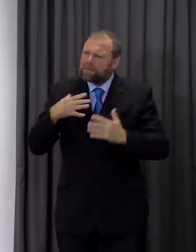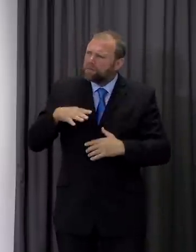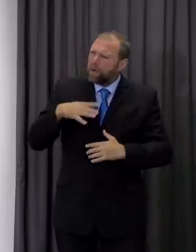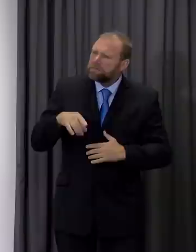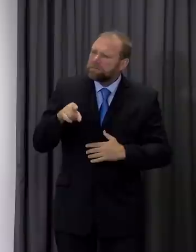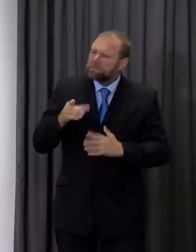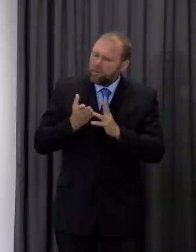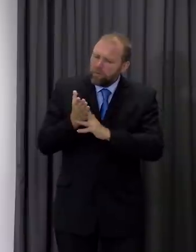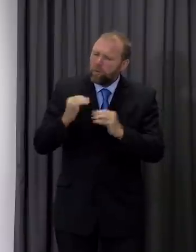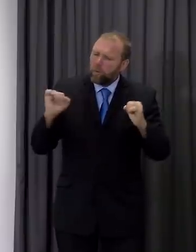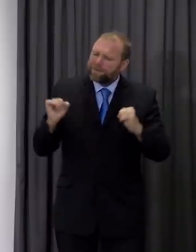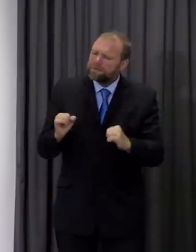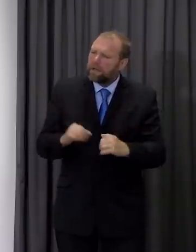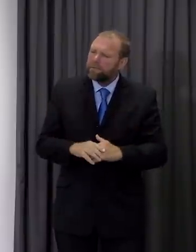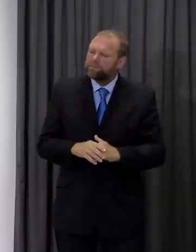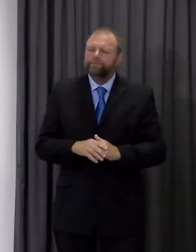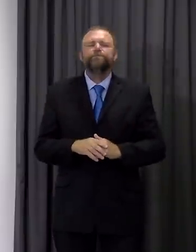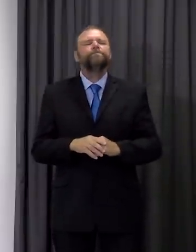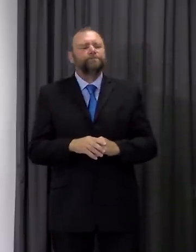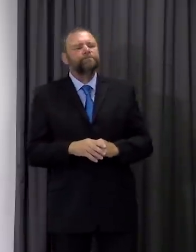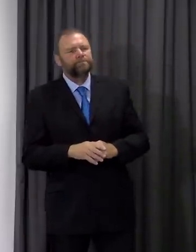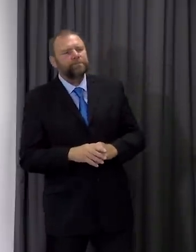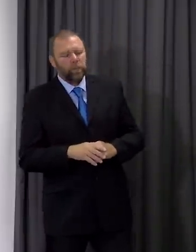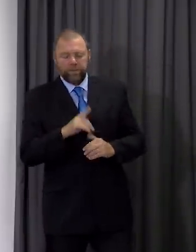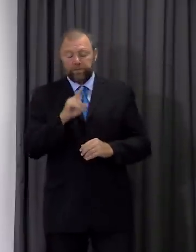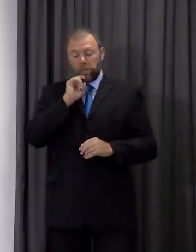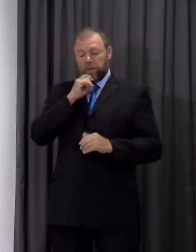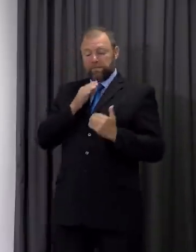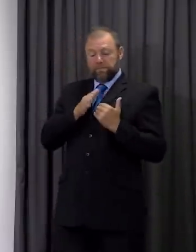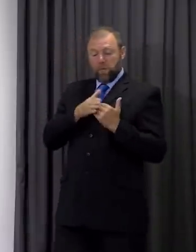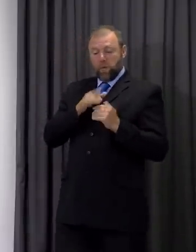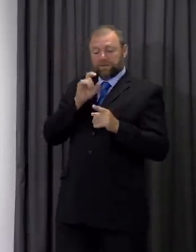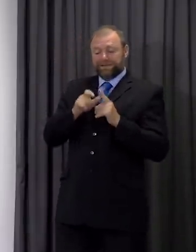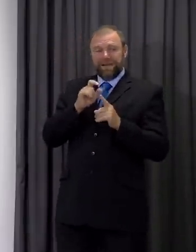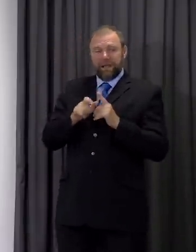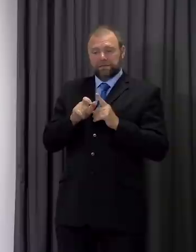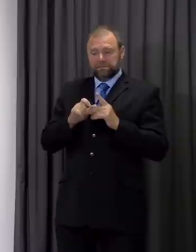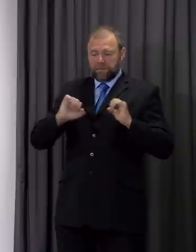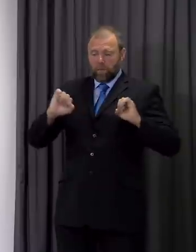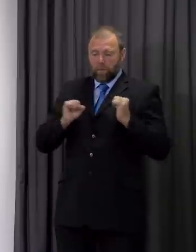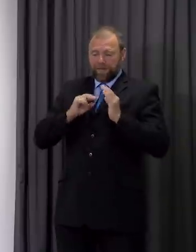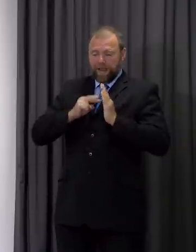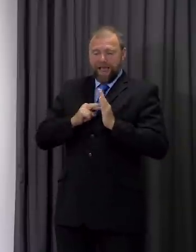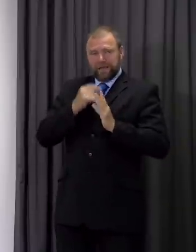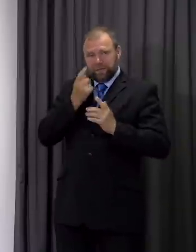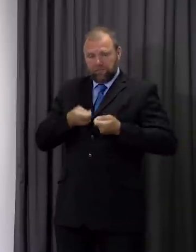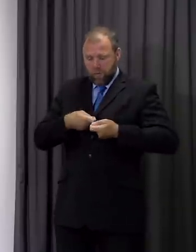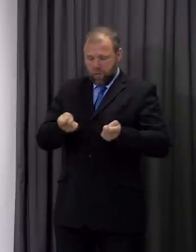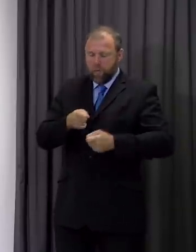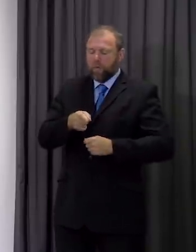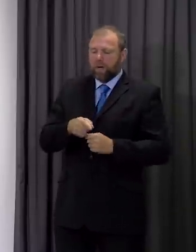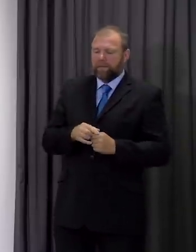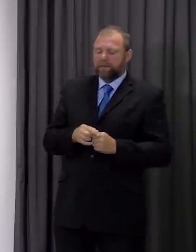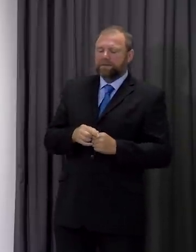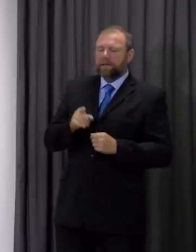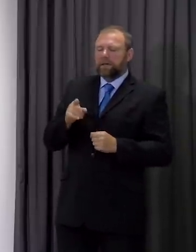this winter? We'll be giving some more detail on field hospitals within our winter plan but we've got a planning scenario that our health boards have worked